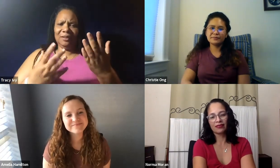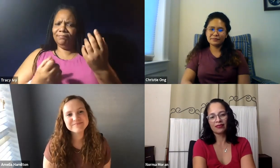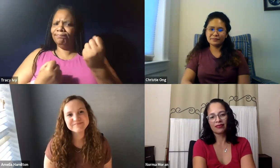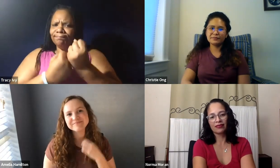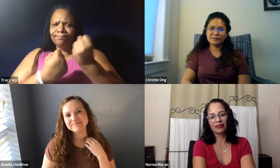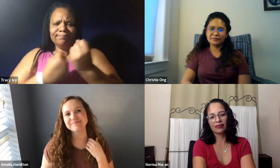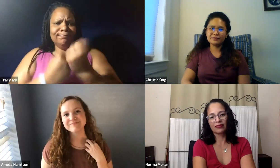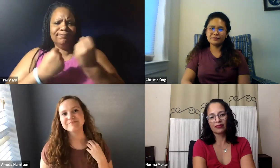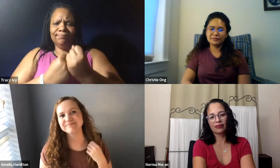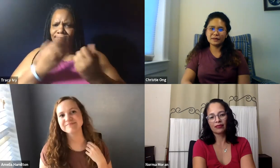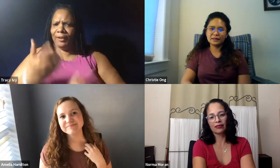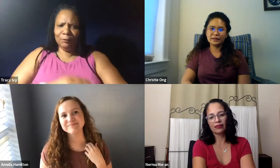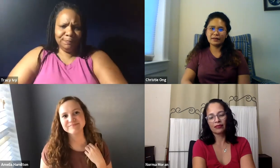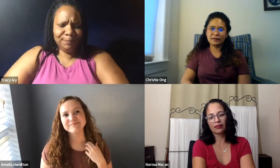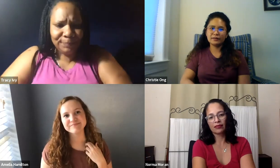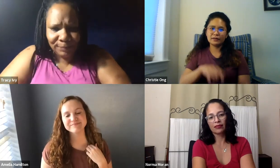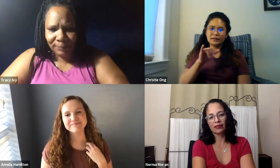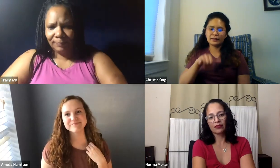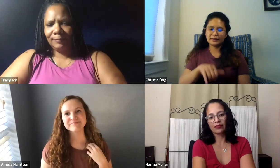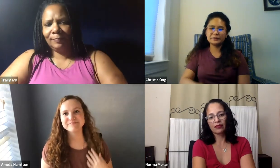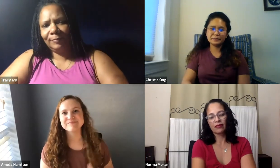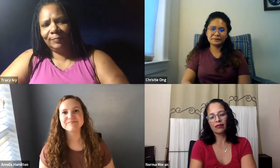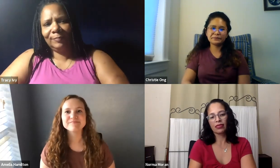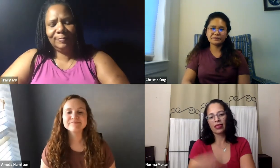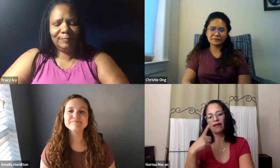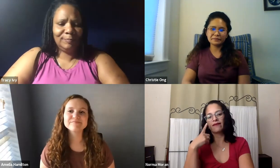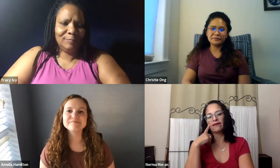Take advantage of all of the resources and all of the support that's out there for you.